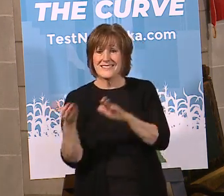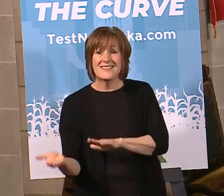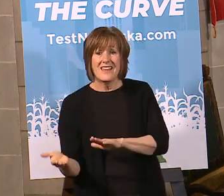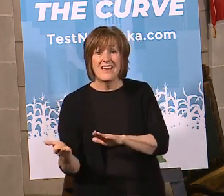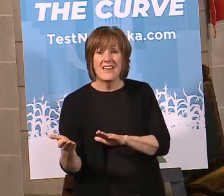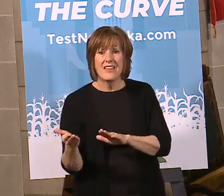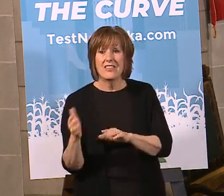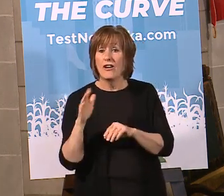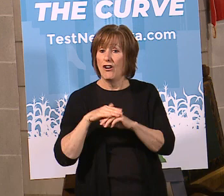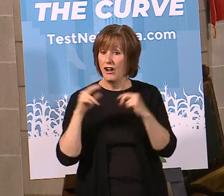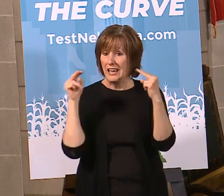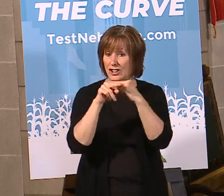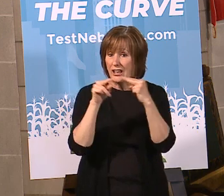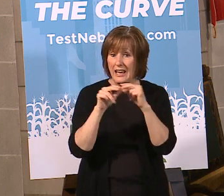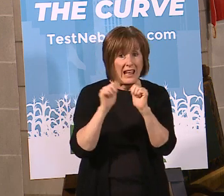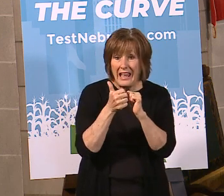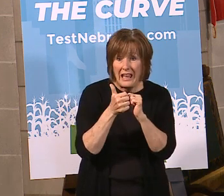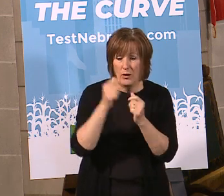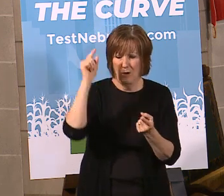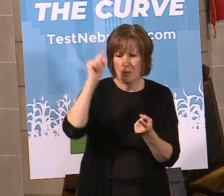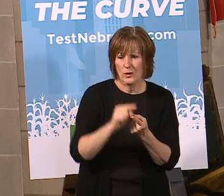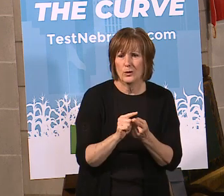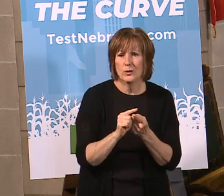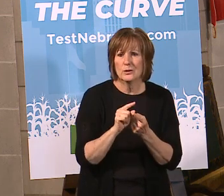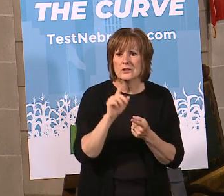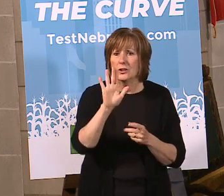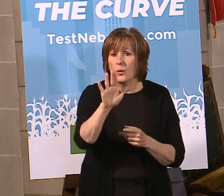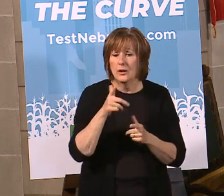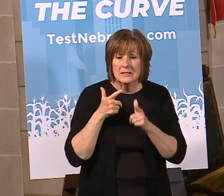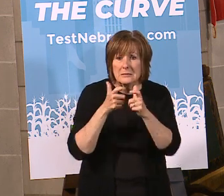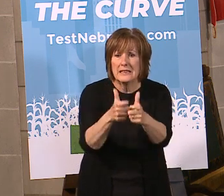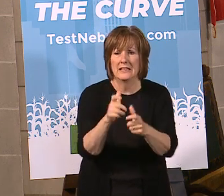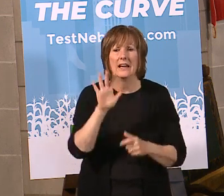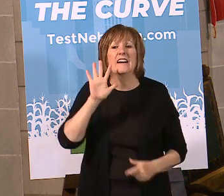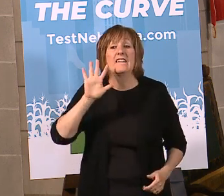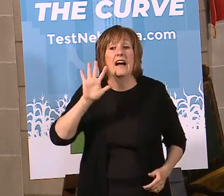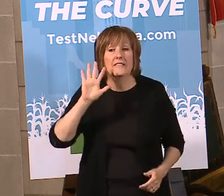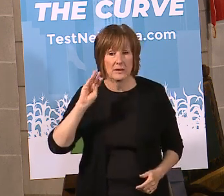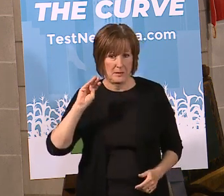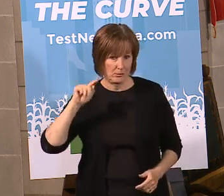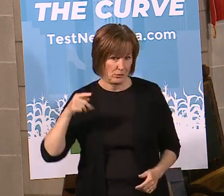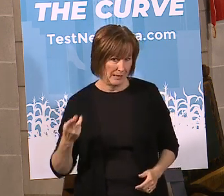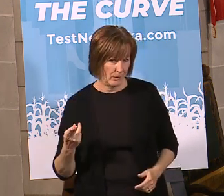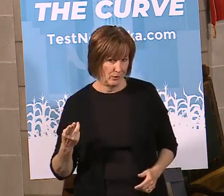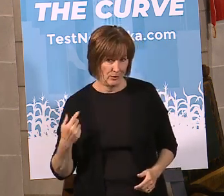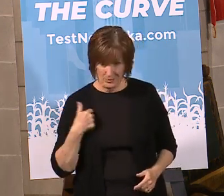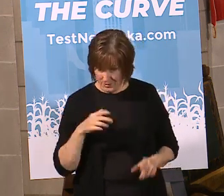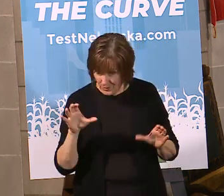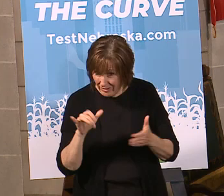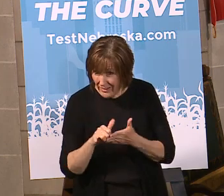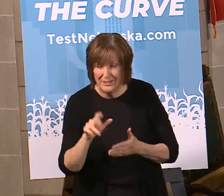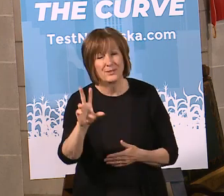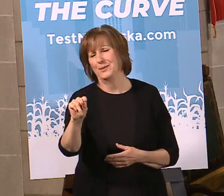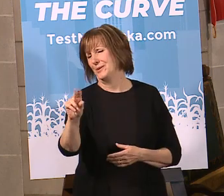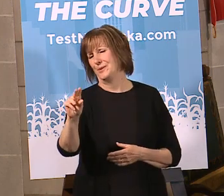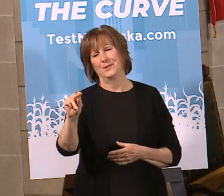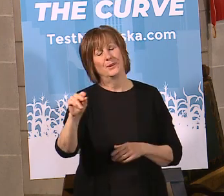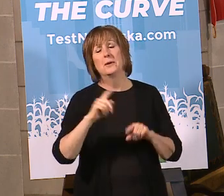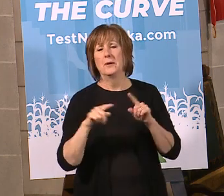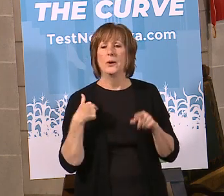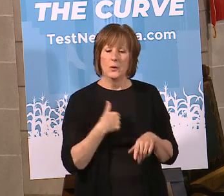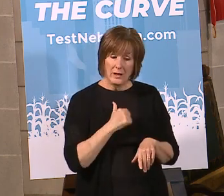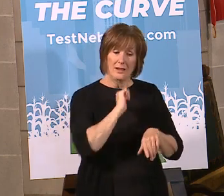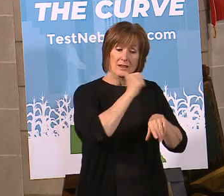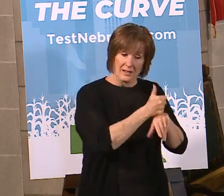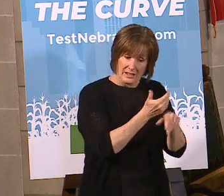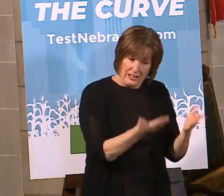speed limit to five miles an hour. But we don't do that. What we're doing here is we have put things in place to reduce the speed limit